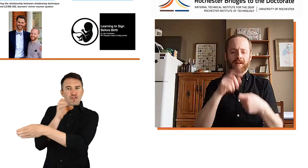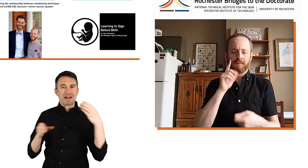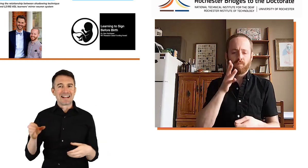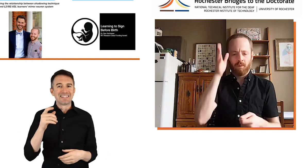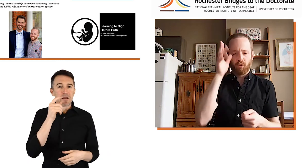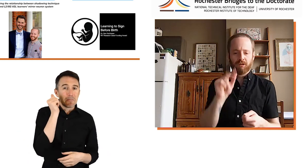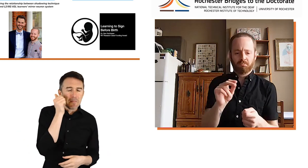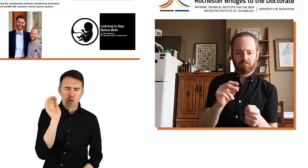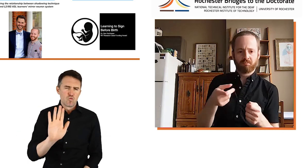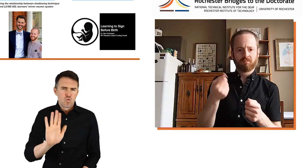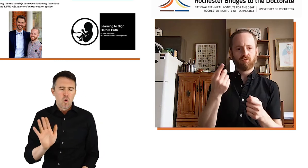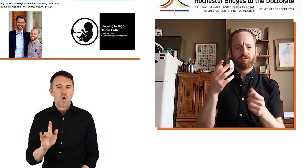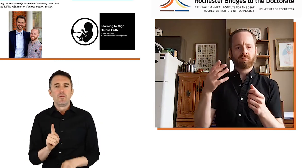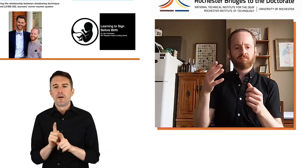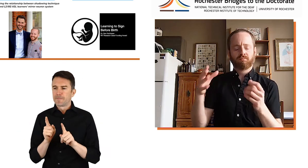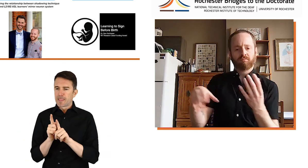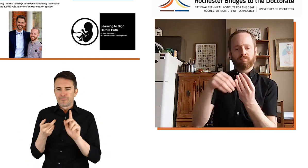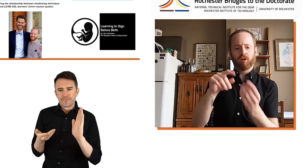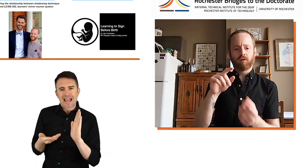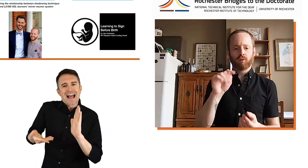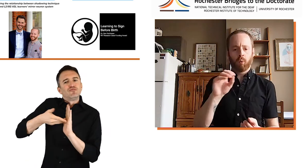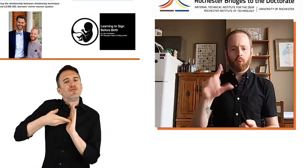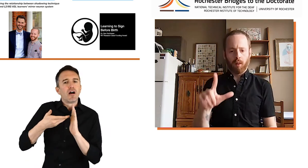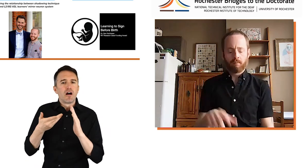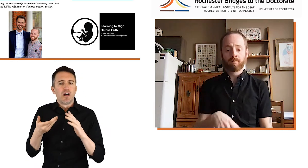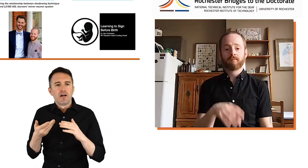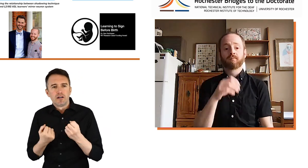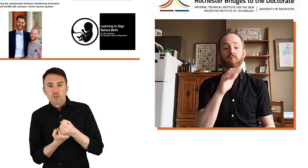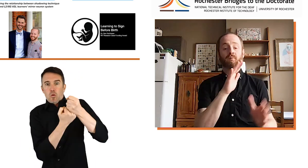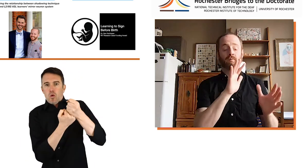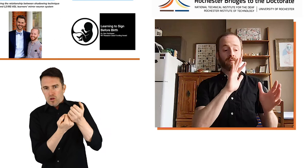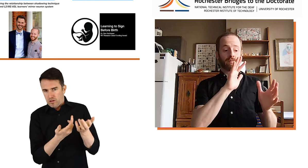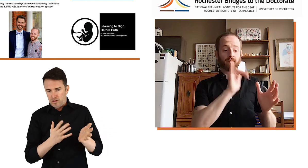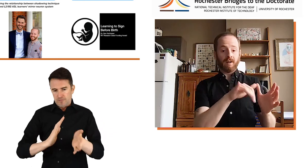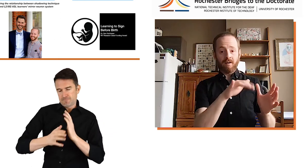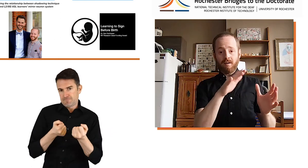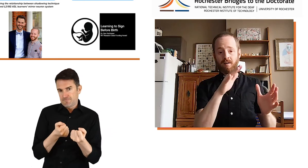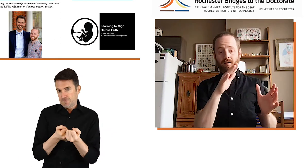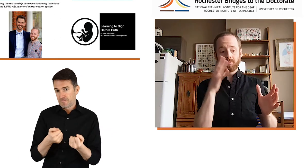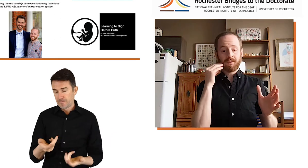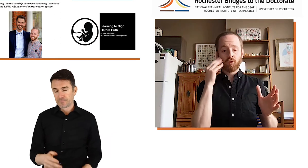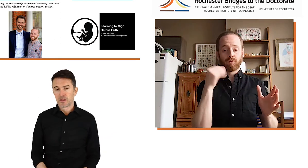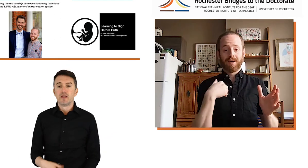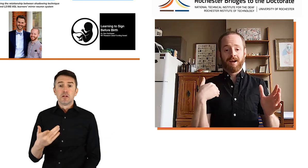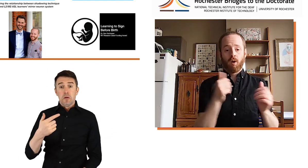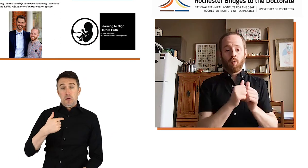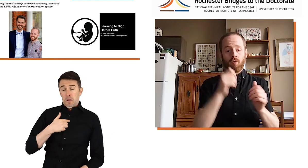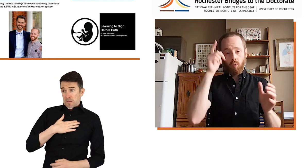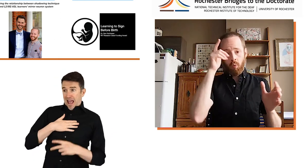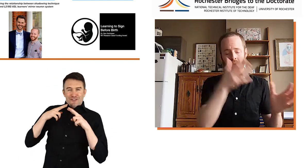of course, it's not a permanent replacement for parents for language acquisition, but it's an additional tool that parents could take advantage of.